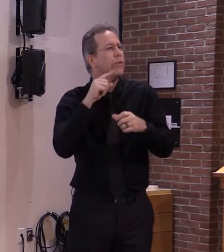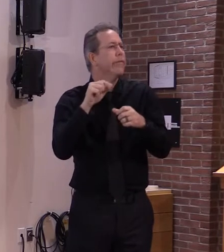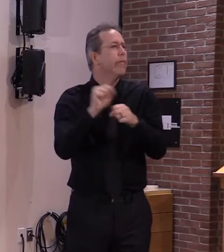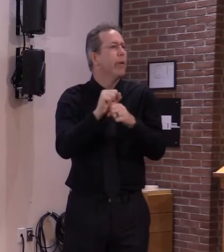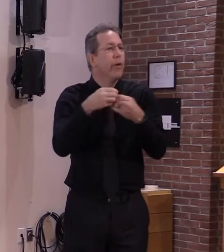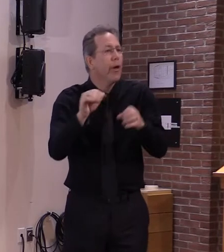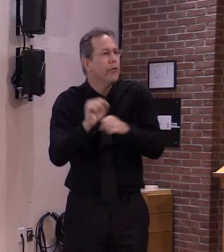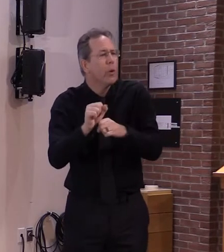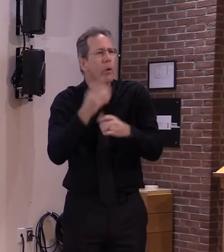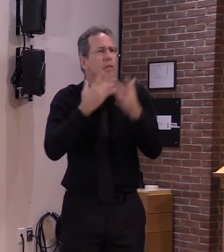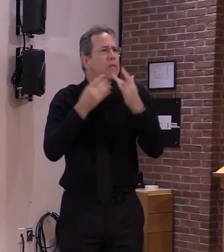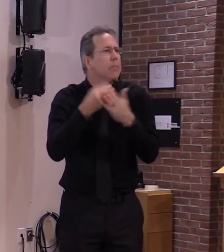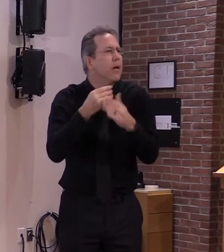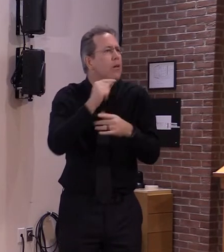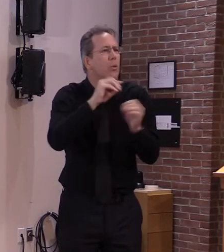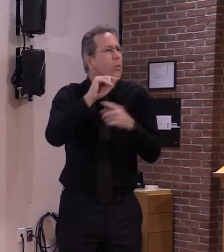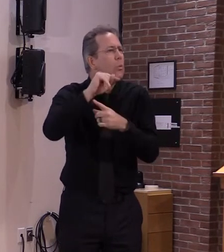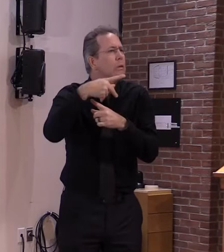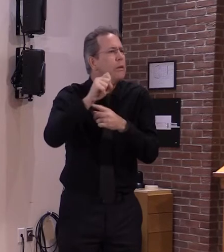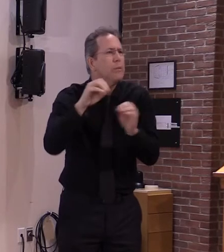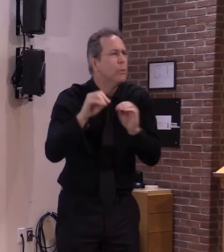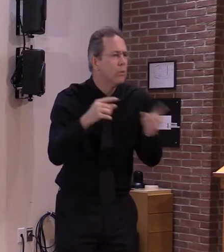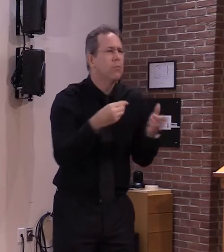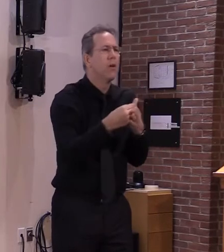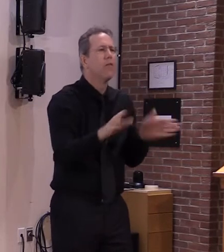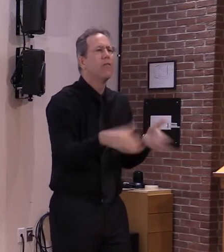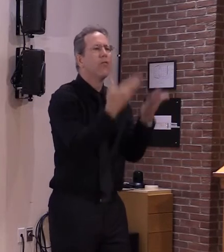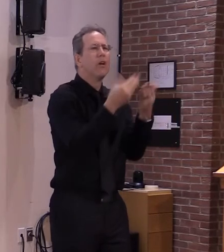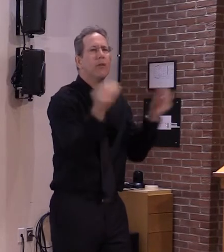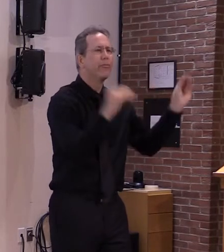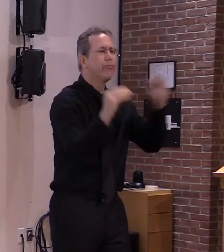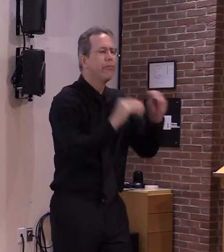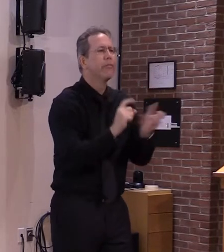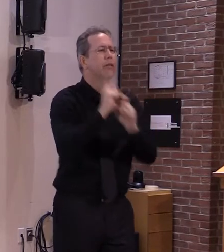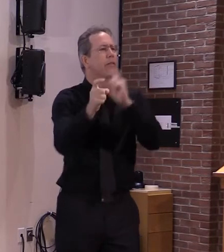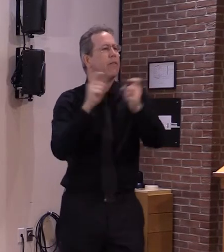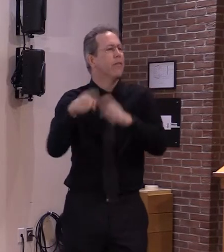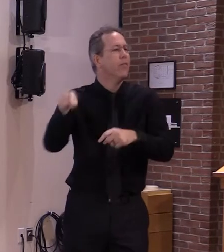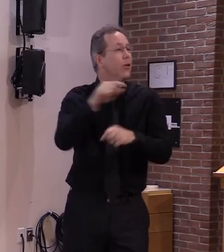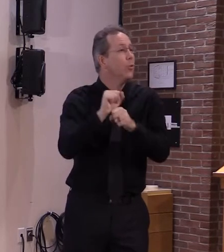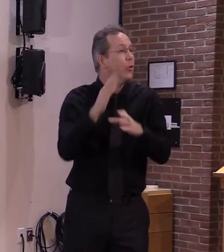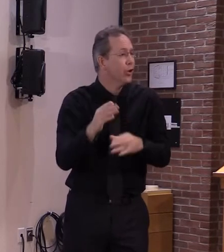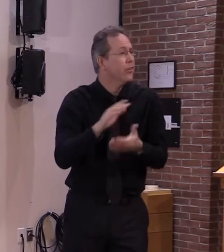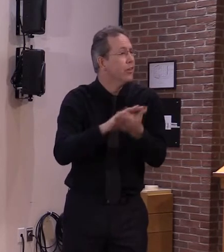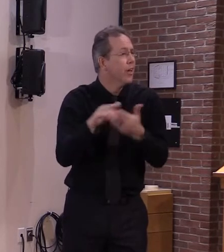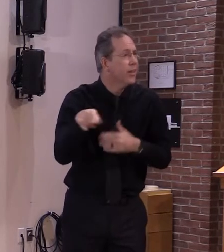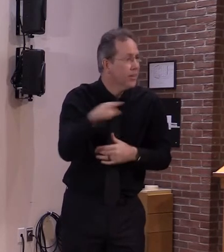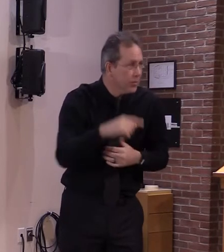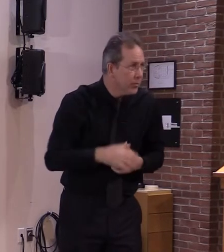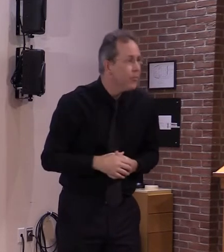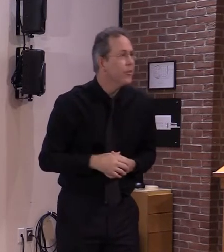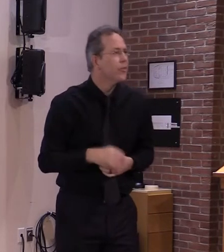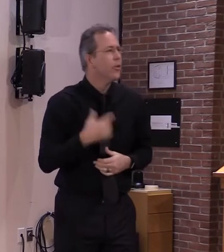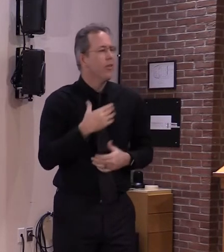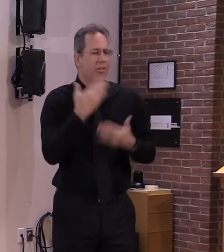this sense of community spirit and goodwill is exactly why Vermont lights the way